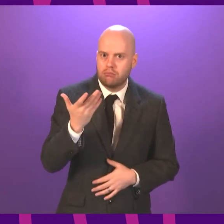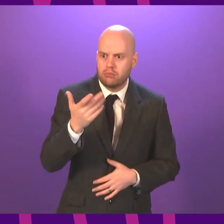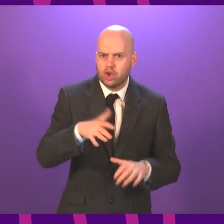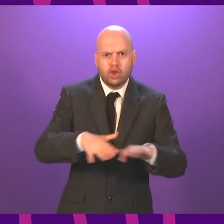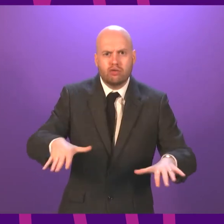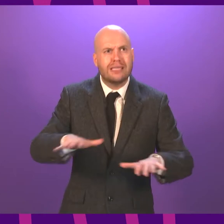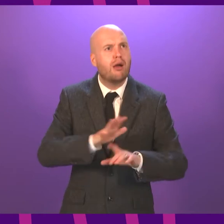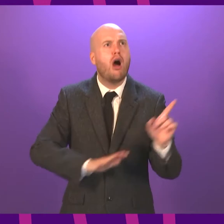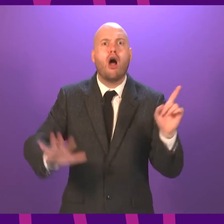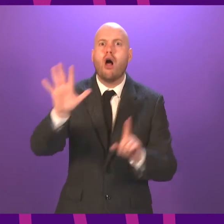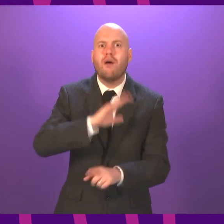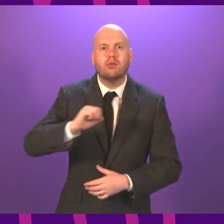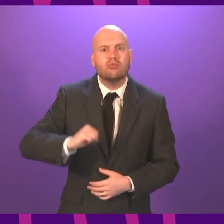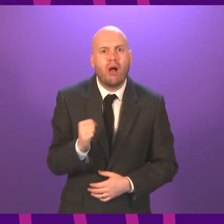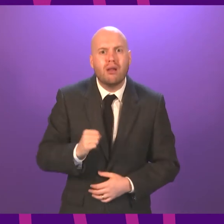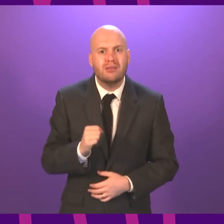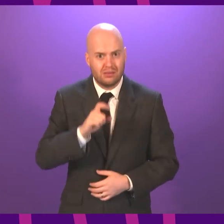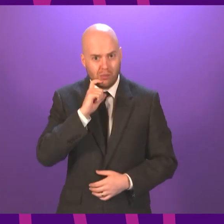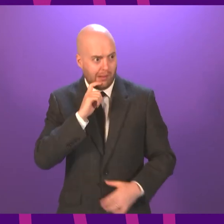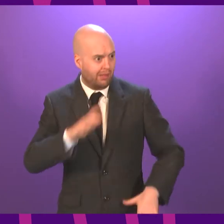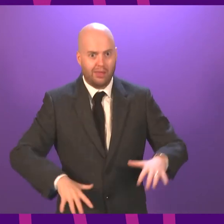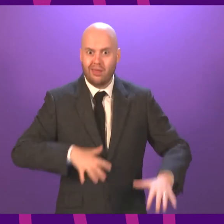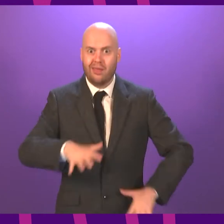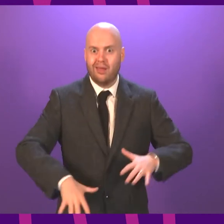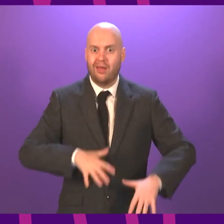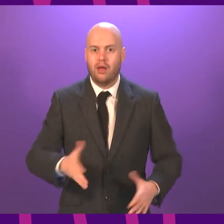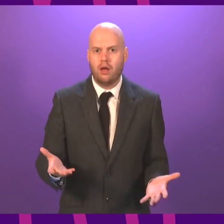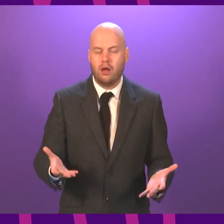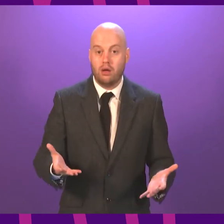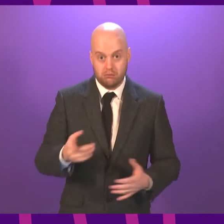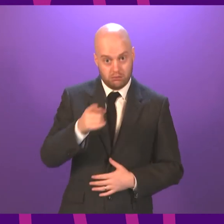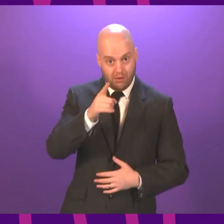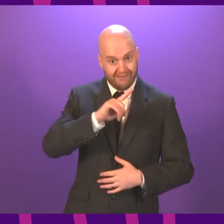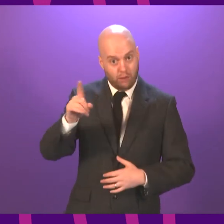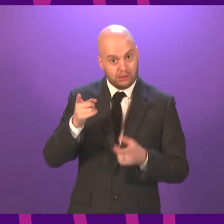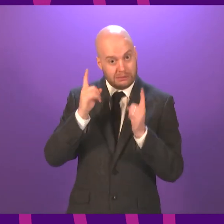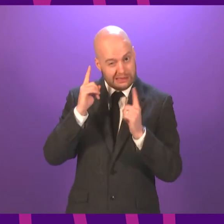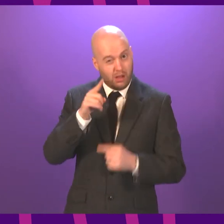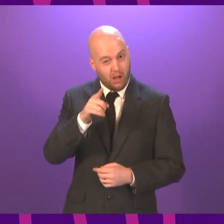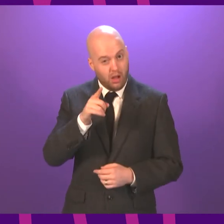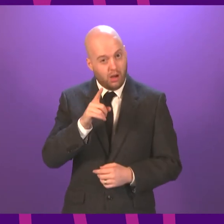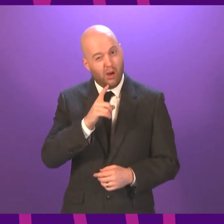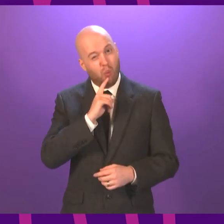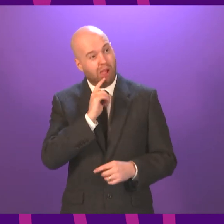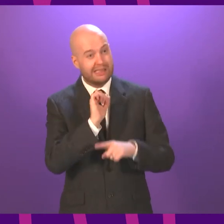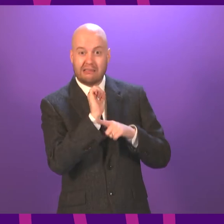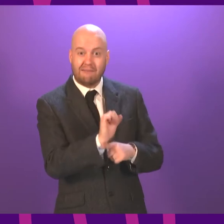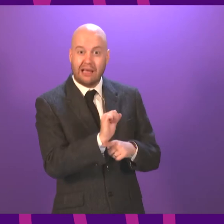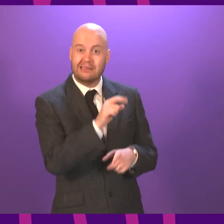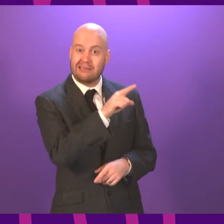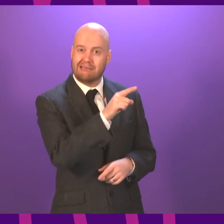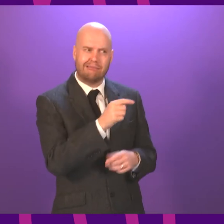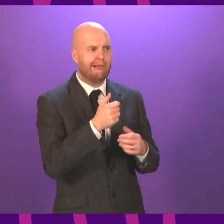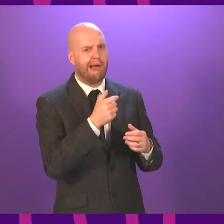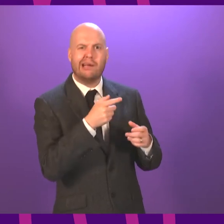across Scotland. Is the First Minister seriously going to defend an appeals system that risks pupils receiving lower grades